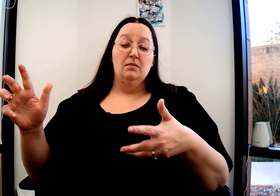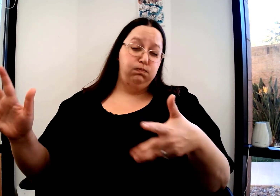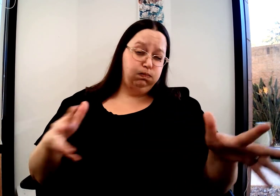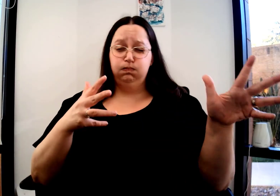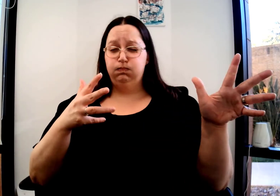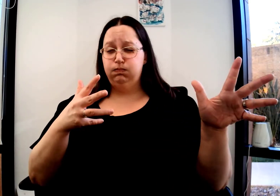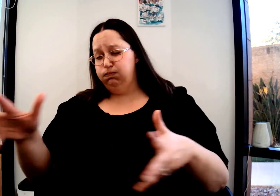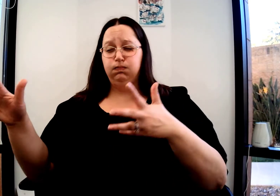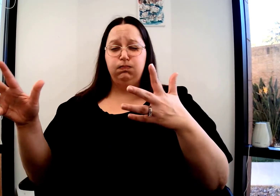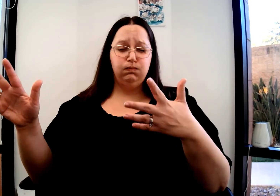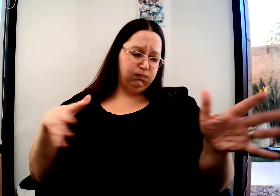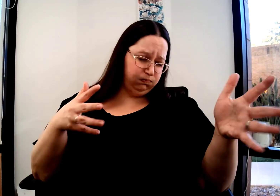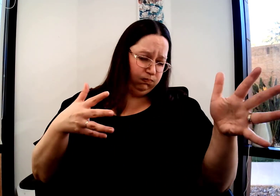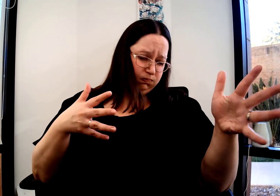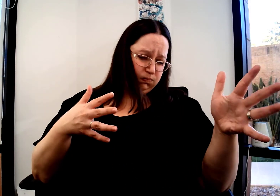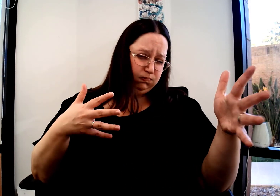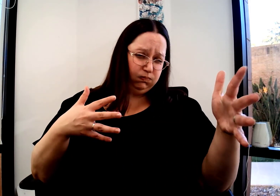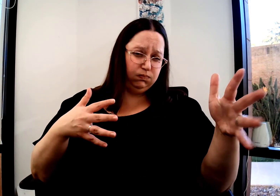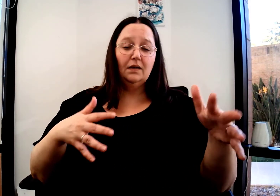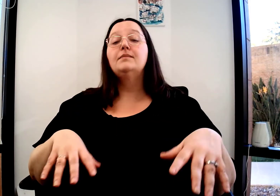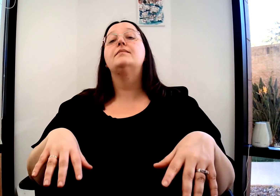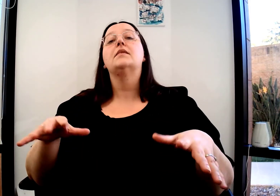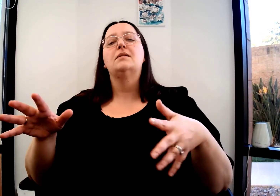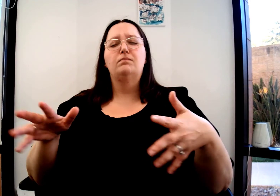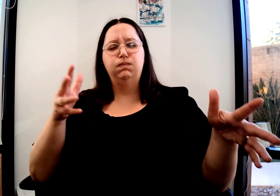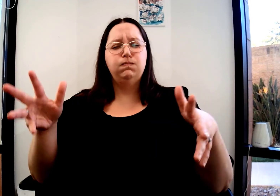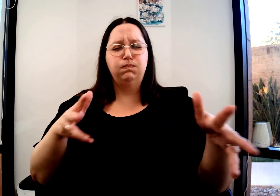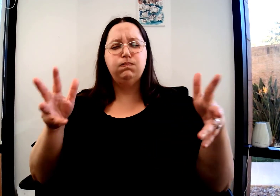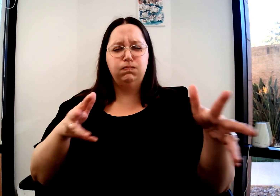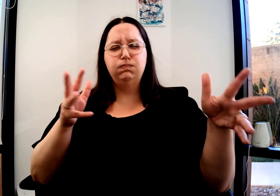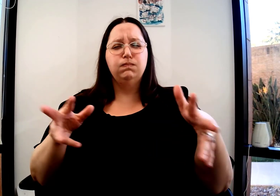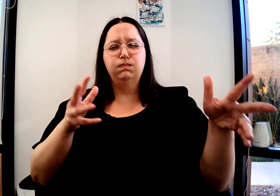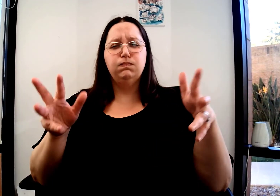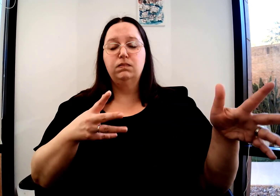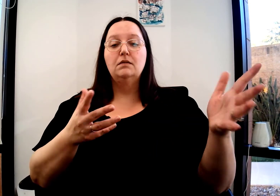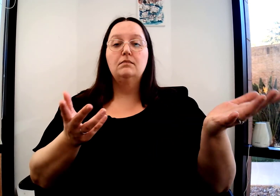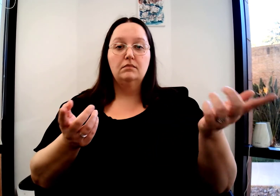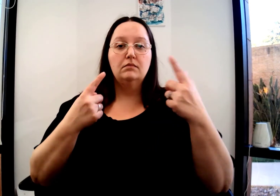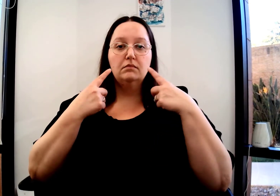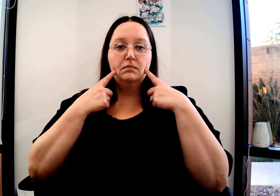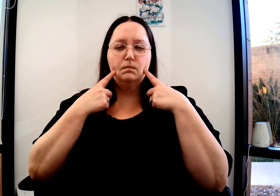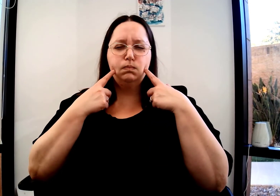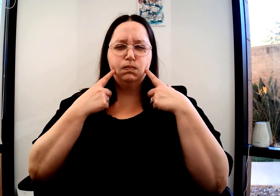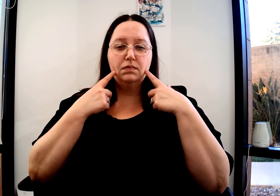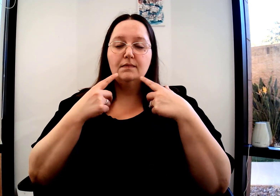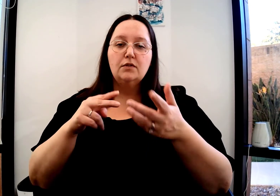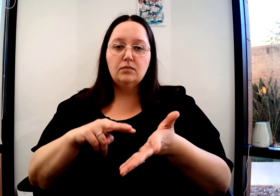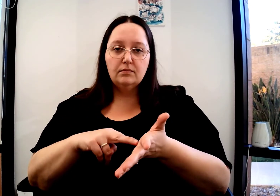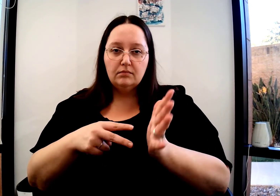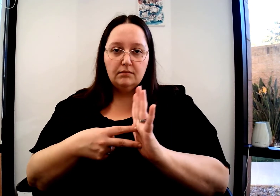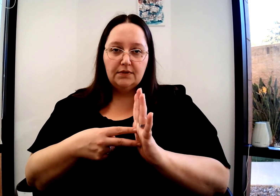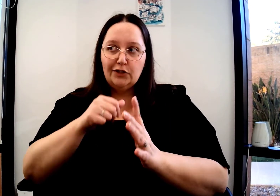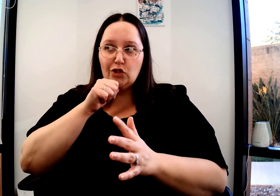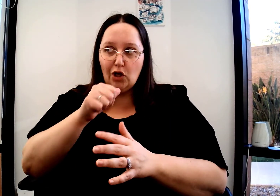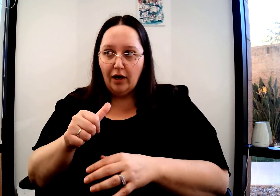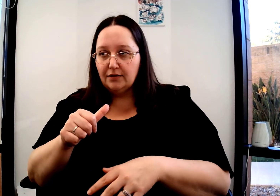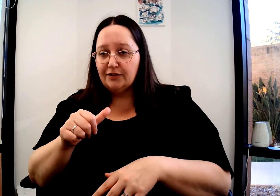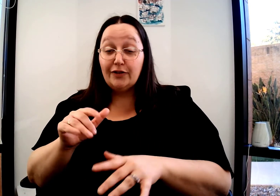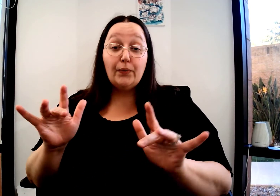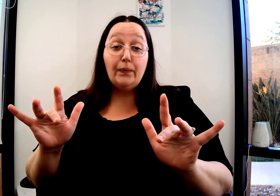If it's stronger, that